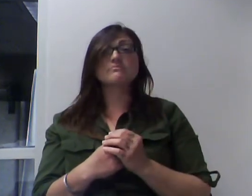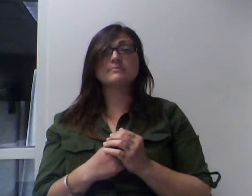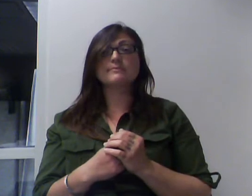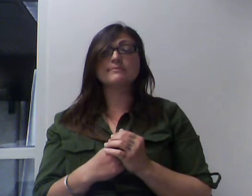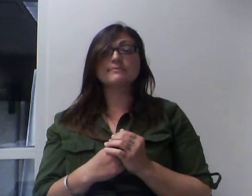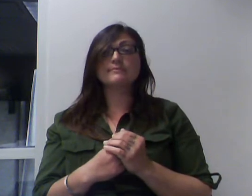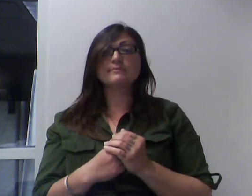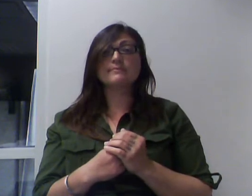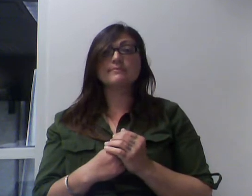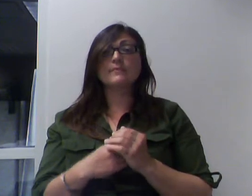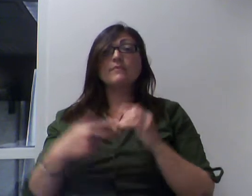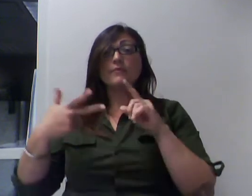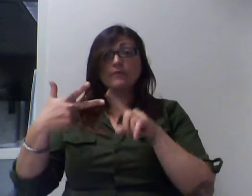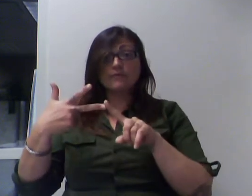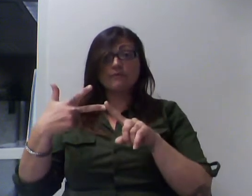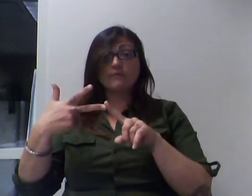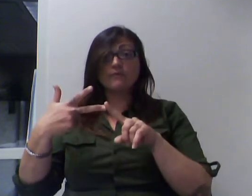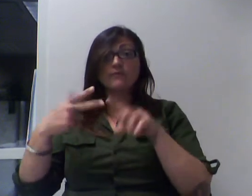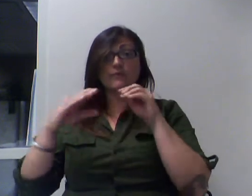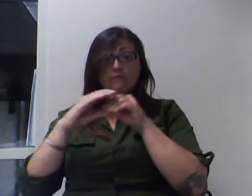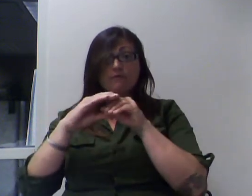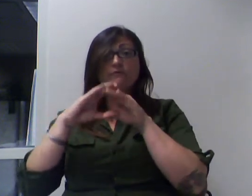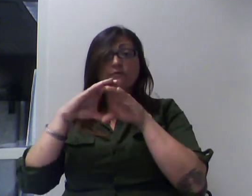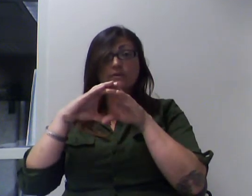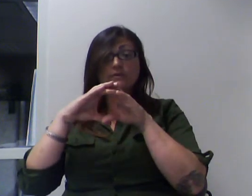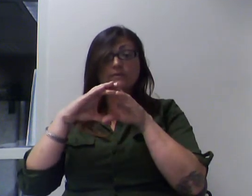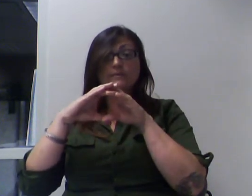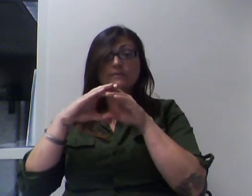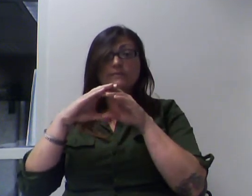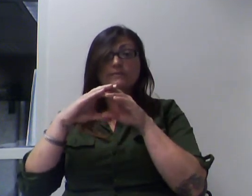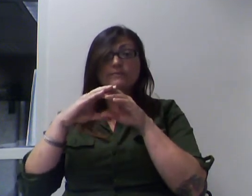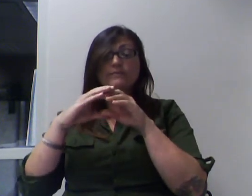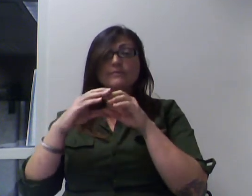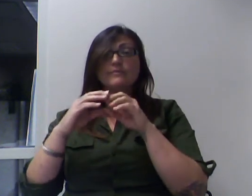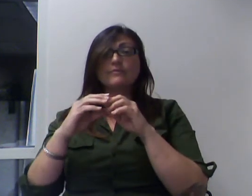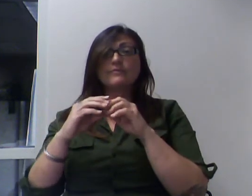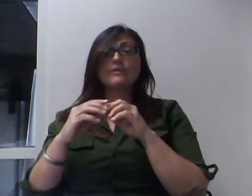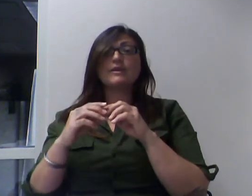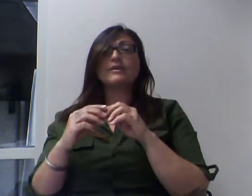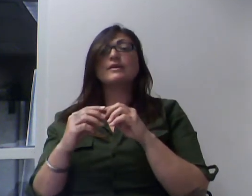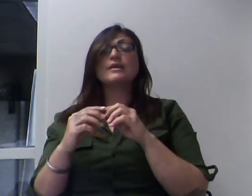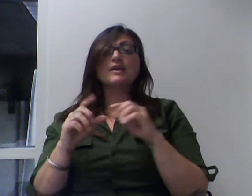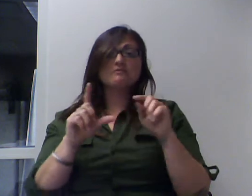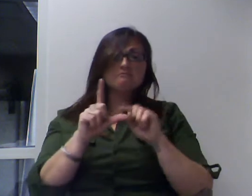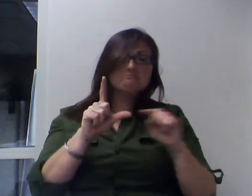For volume, if this side was 5 inches,